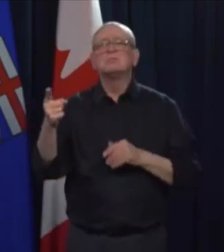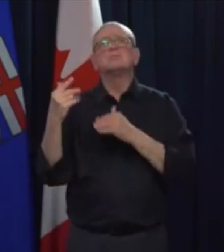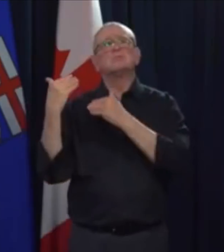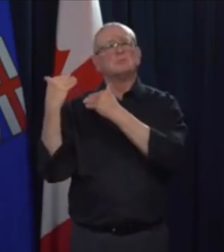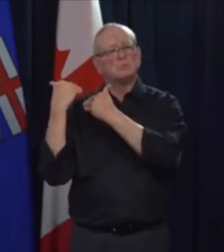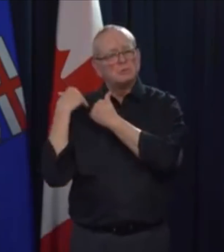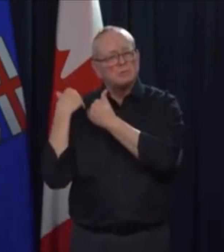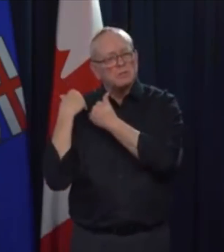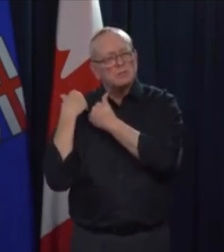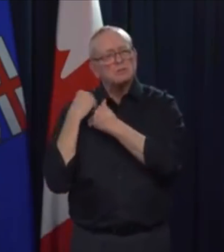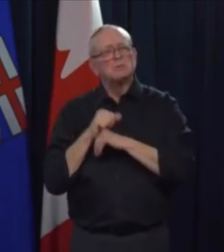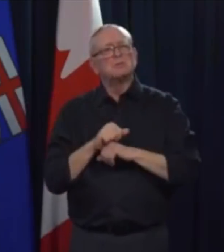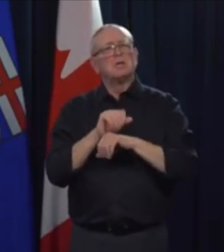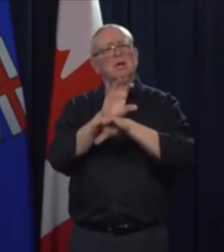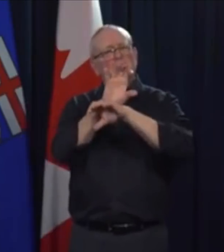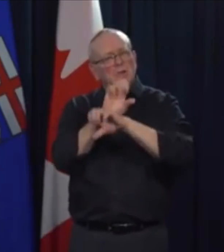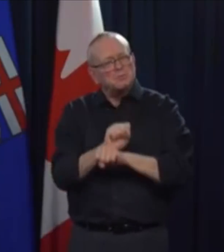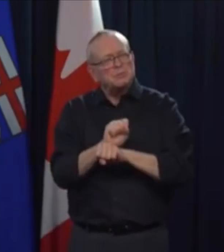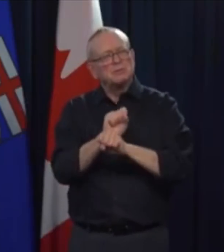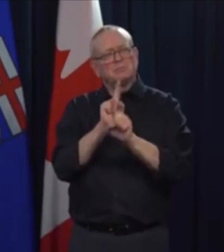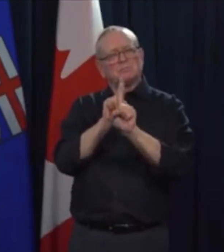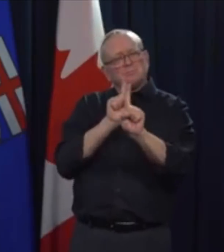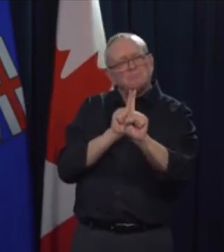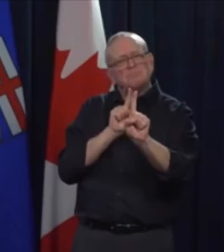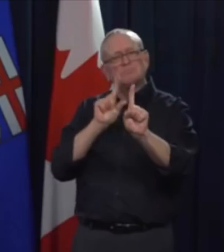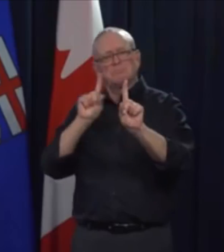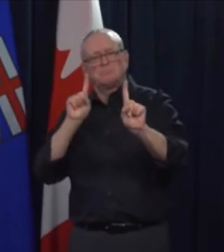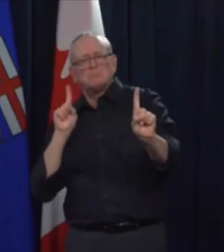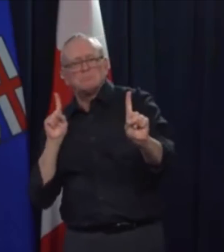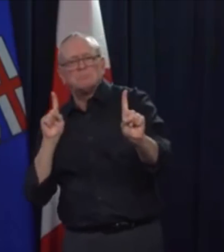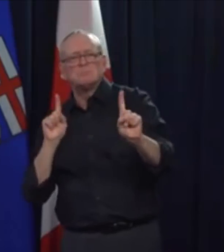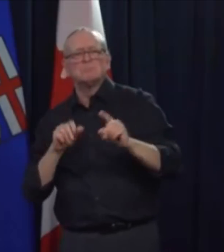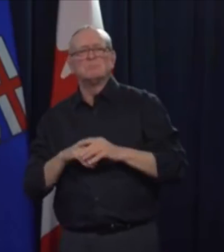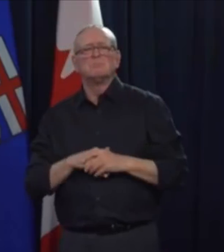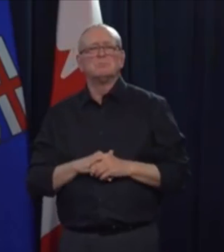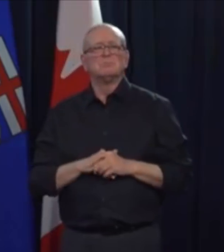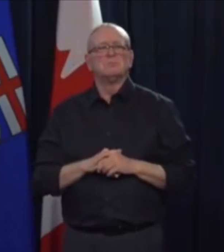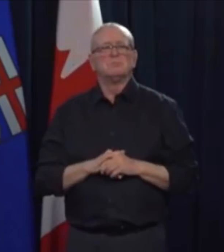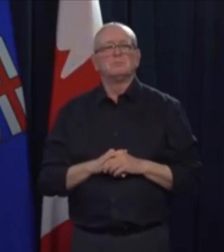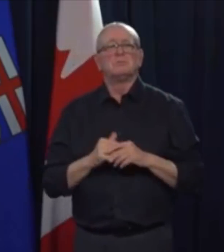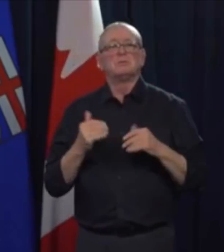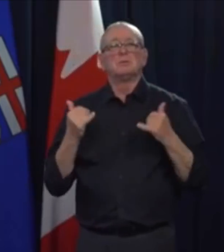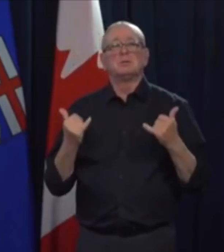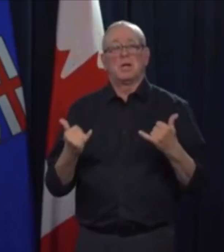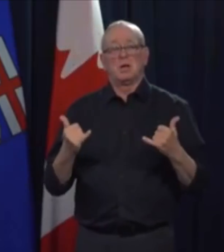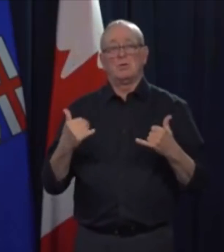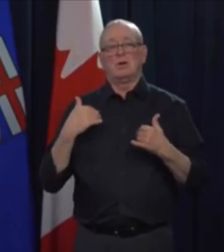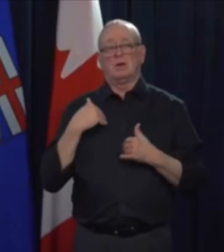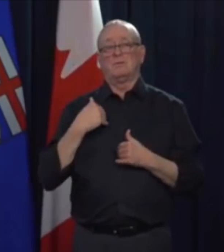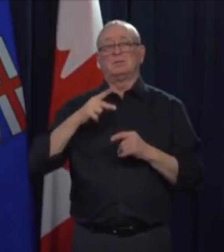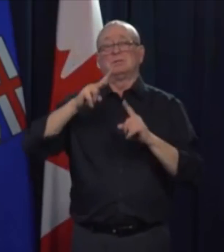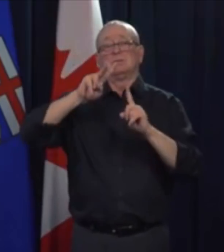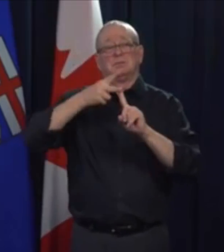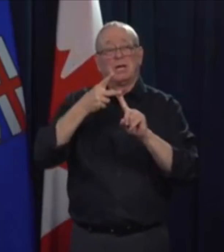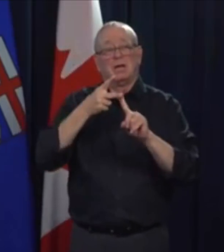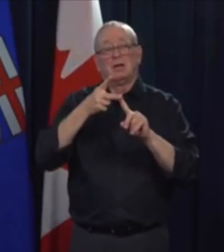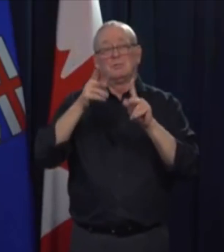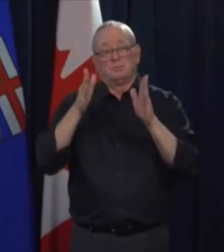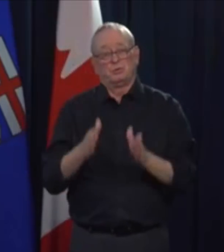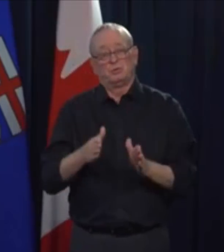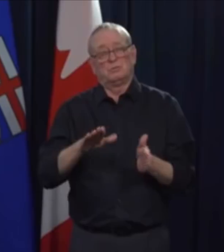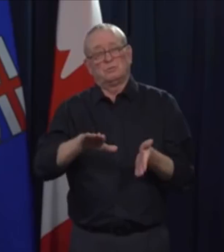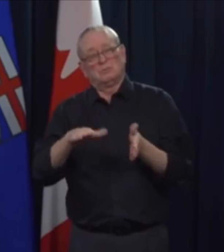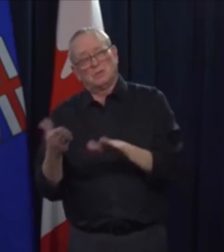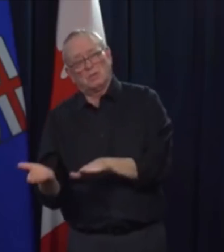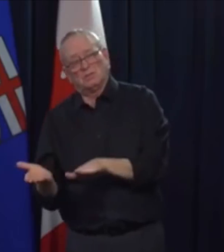Today's report of a second death and the increasing number of affected Albertans is why these aggressive measures are in place. And it's why every